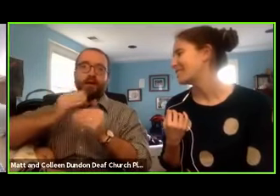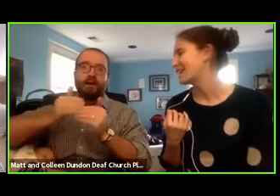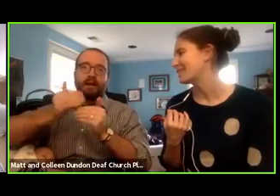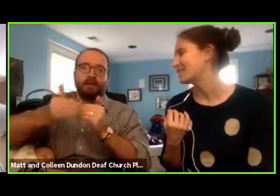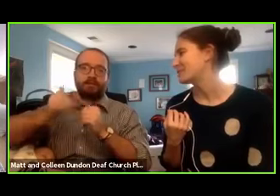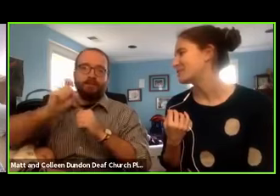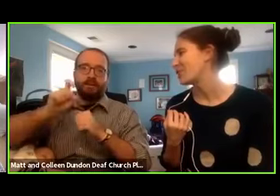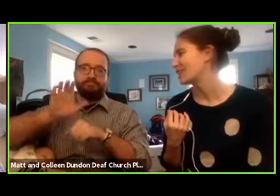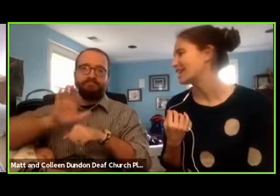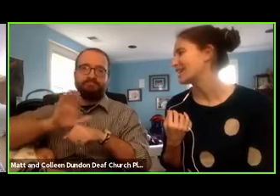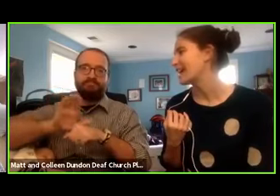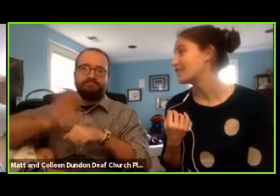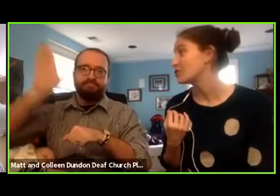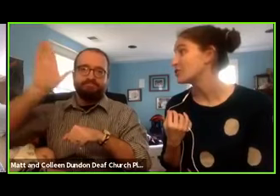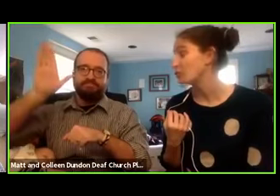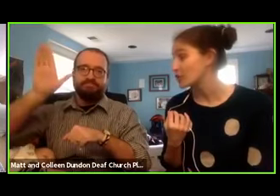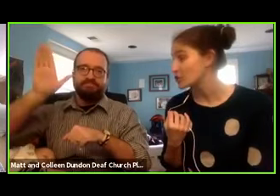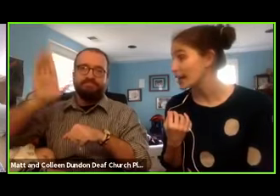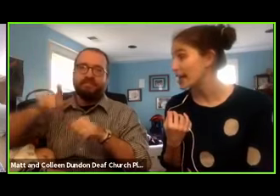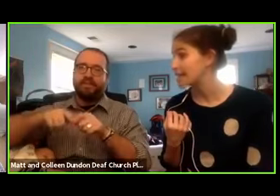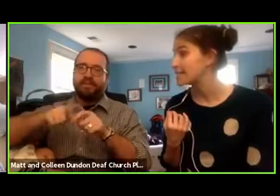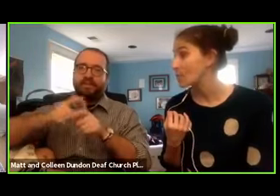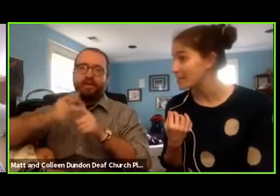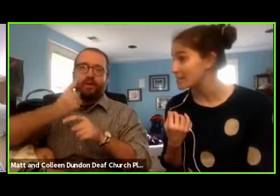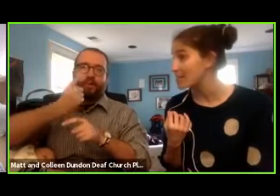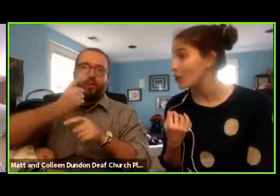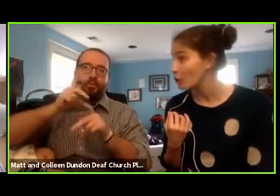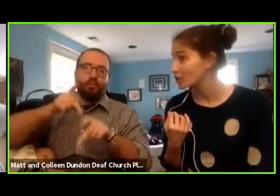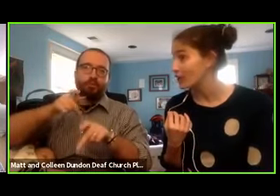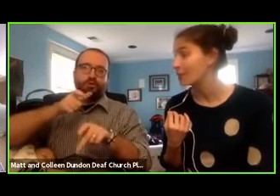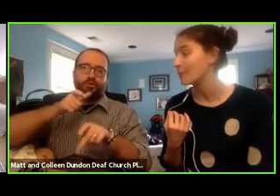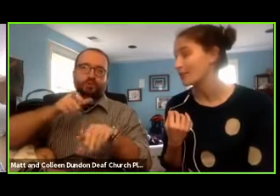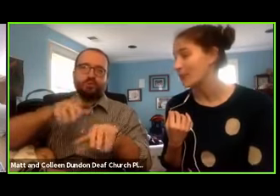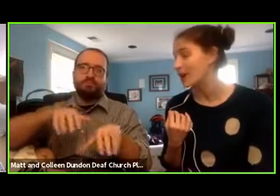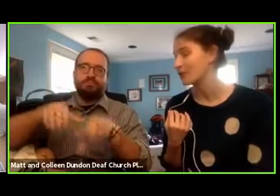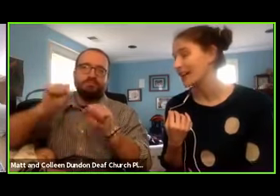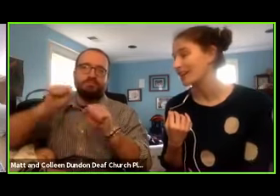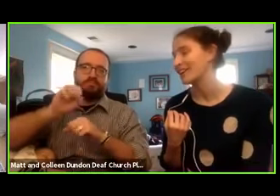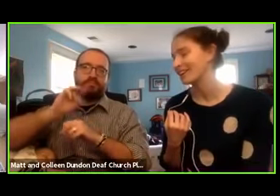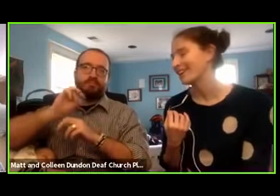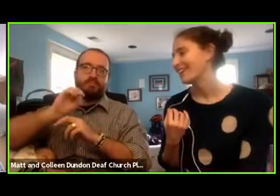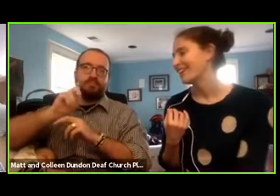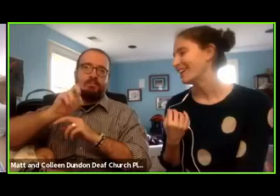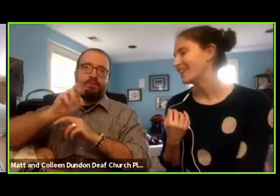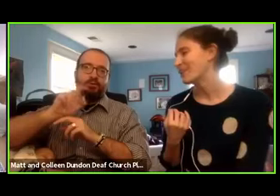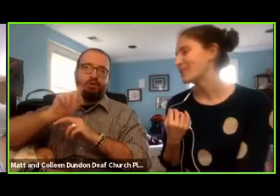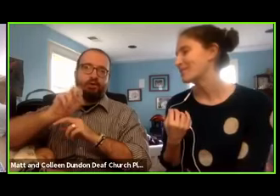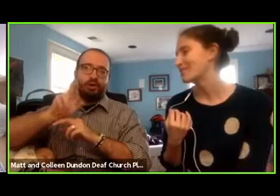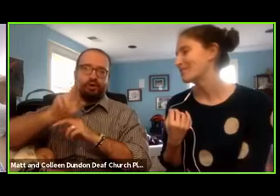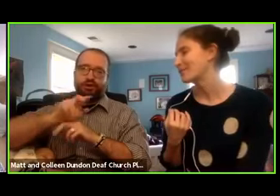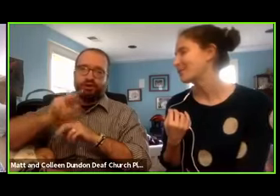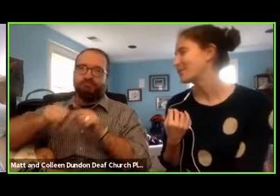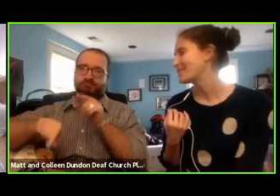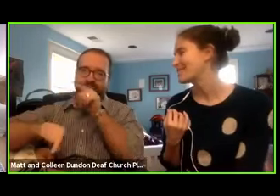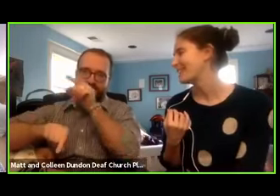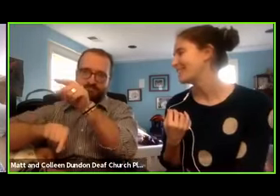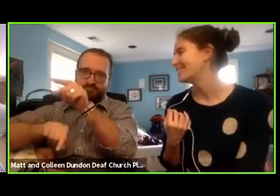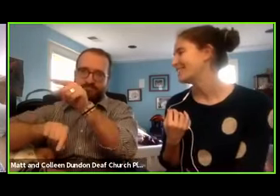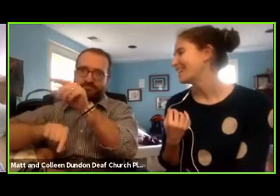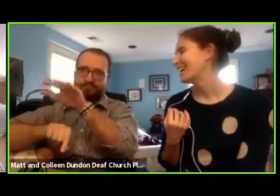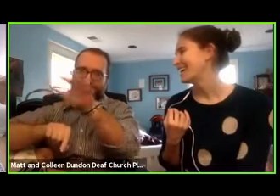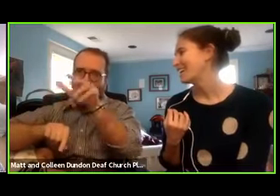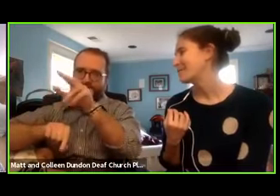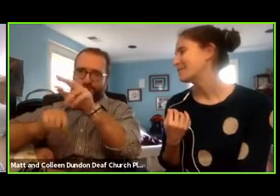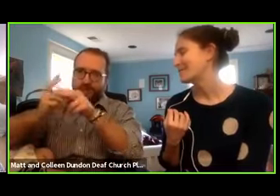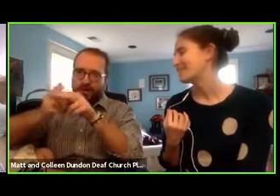um, anyone who's talking next, you have to raise your hand and wait to be called on by the moderator, uh, the host of the group. So,